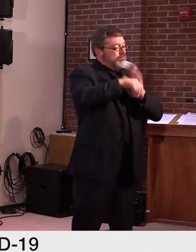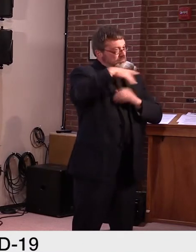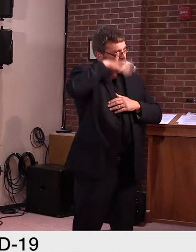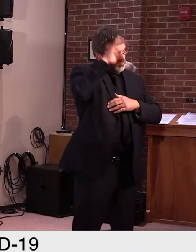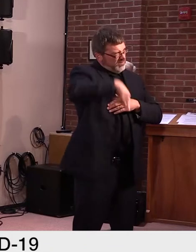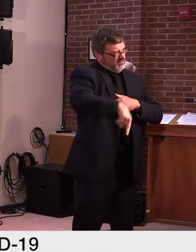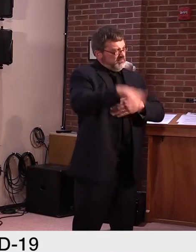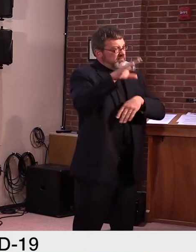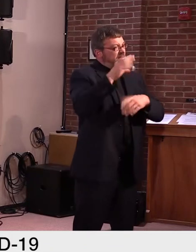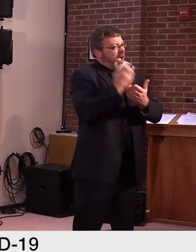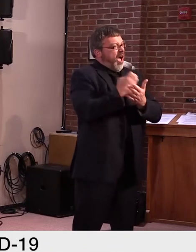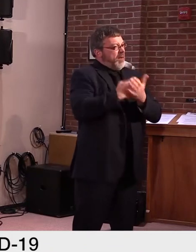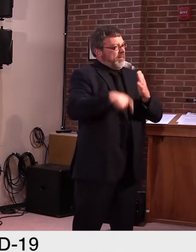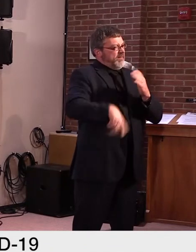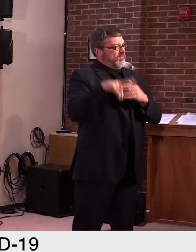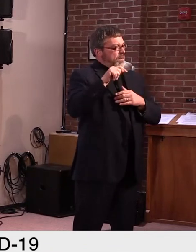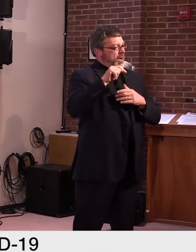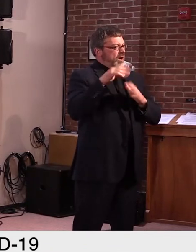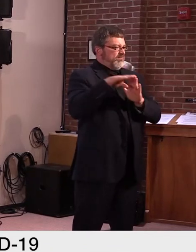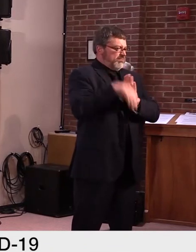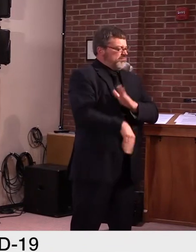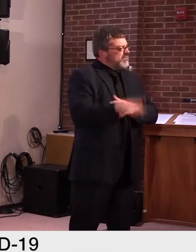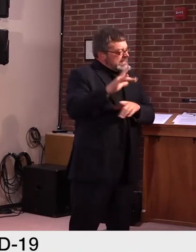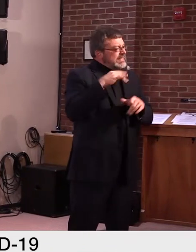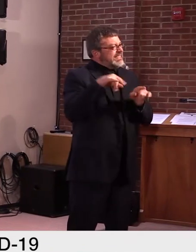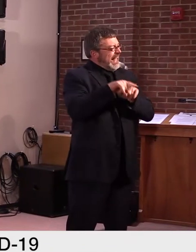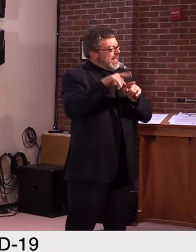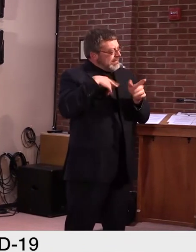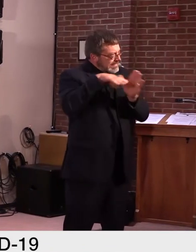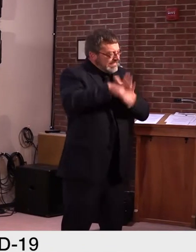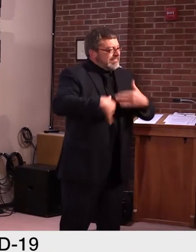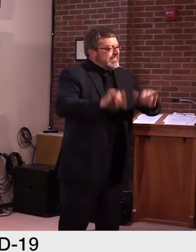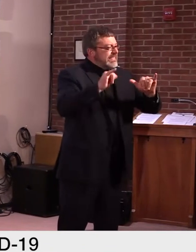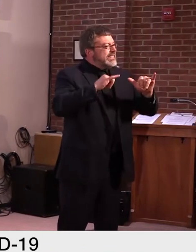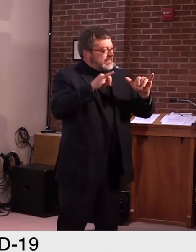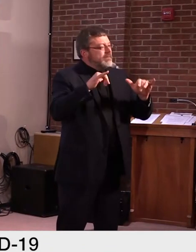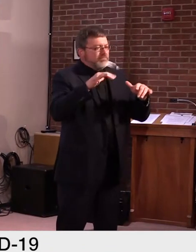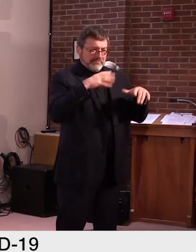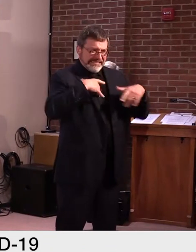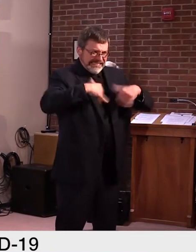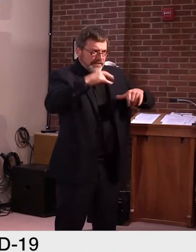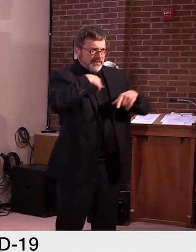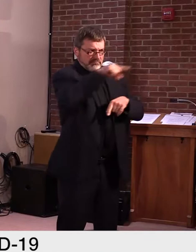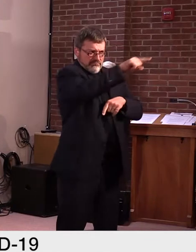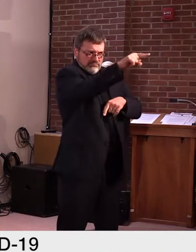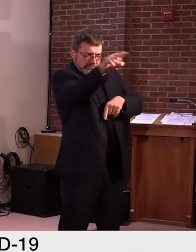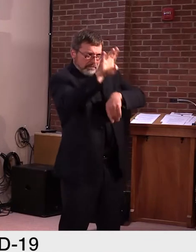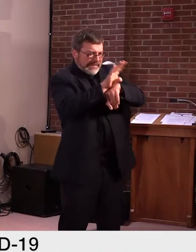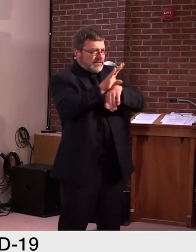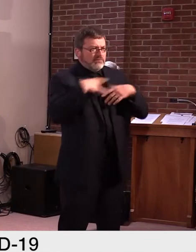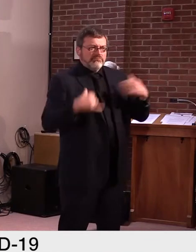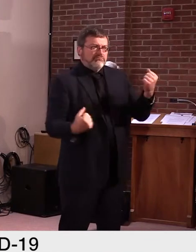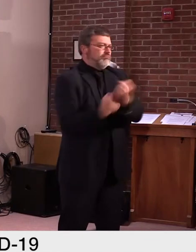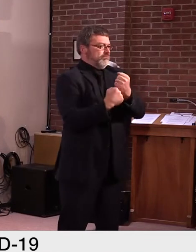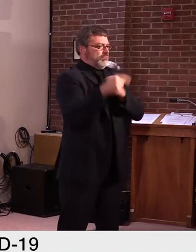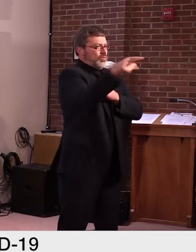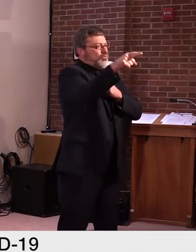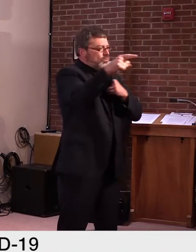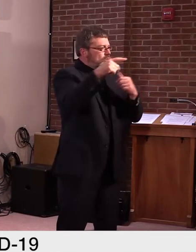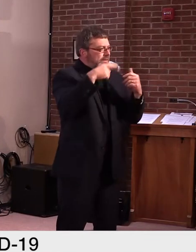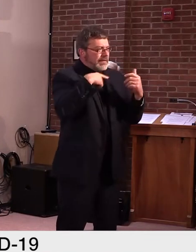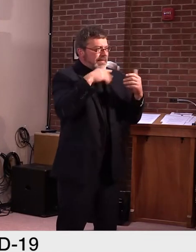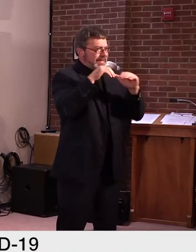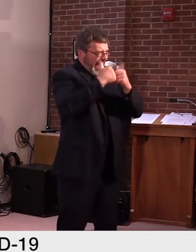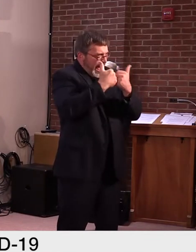And we're continuing to work with the legislature to support these businesses that were hit the hardest in order to help save the jobs and